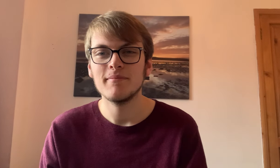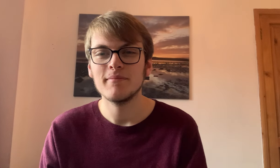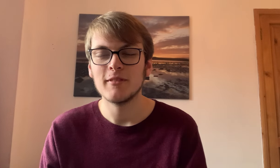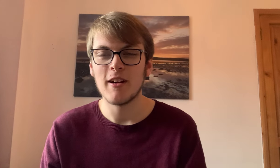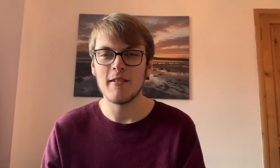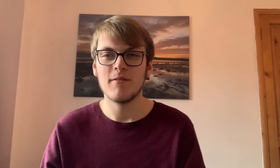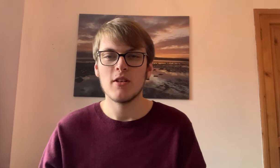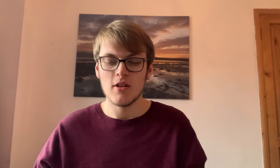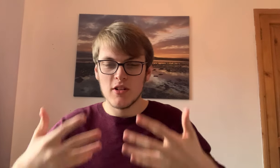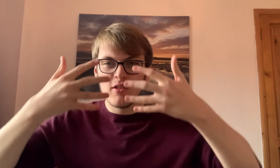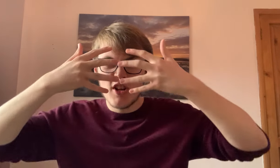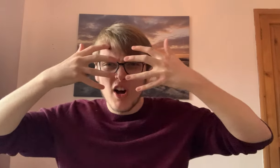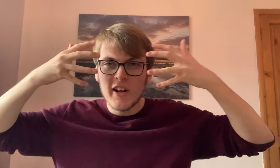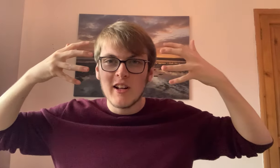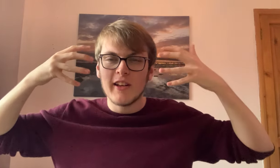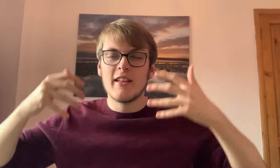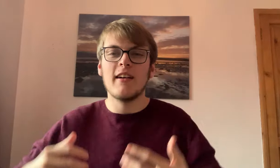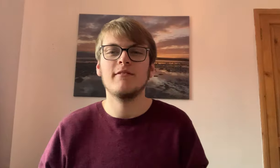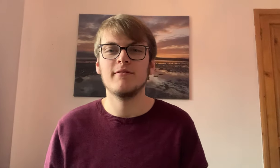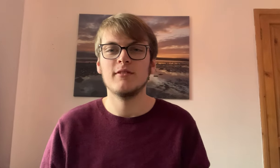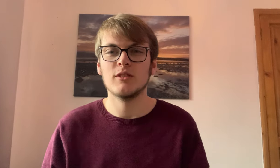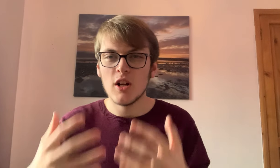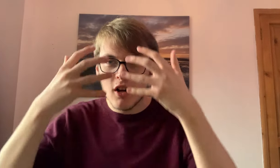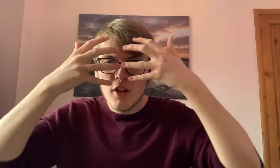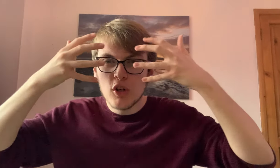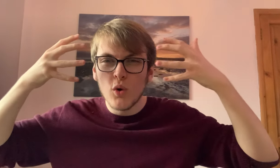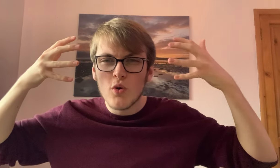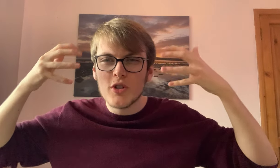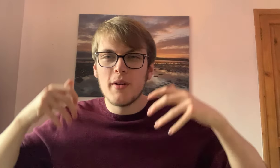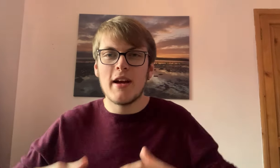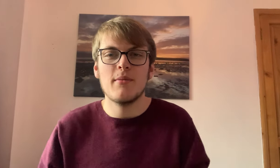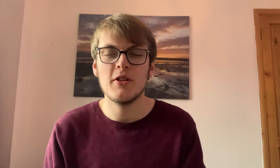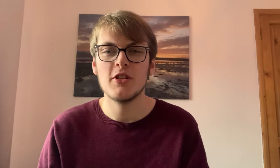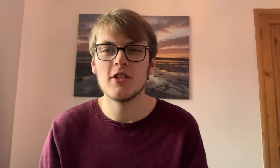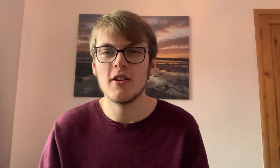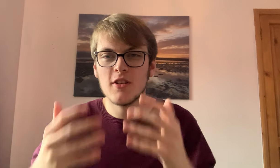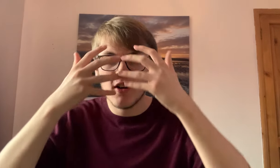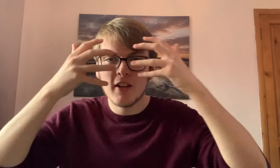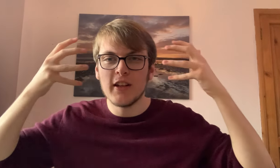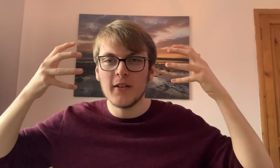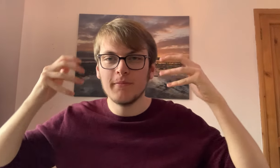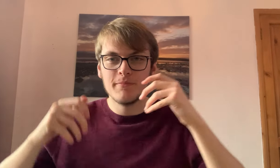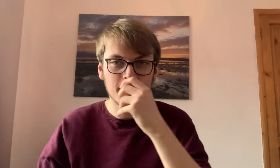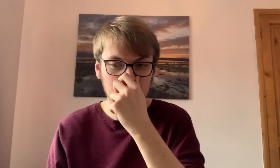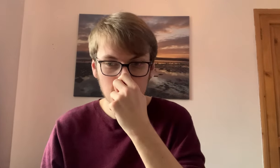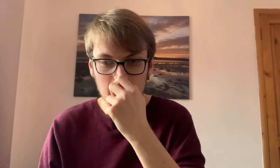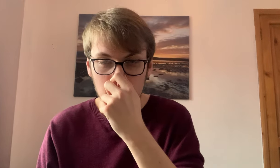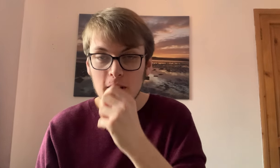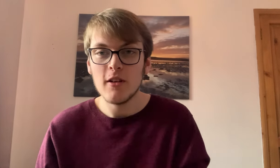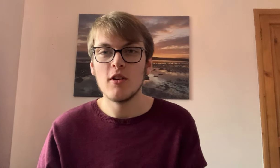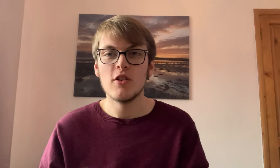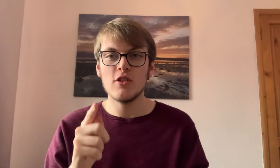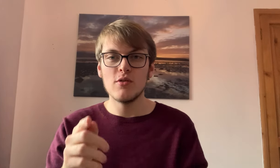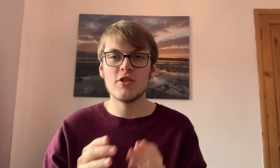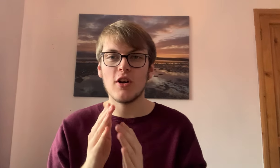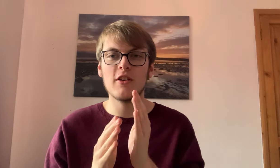Great. So it's tiger like that, like the claws going outwards, tiger. Tiger. You sign